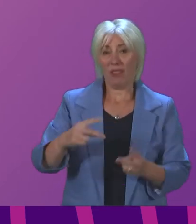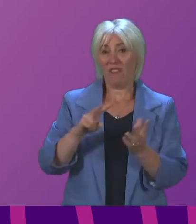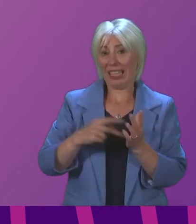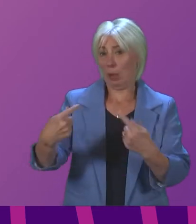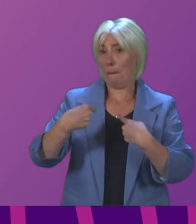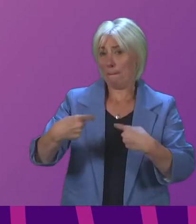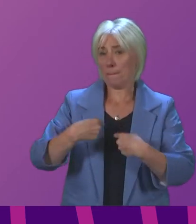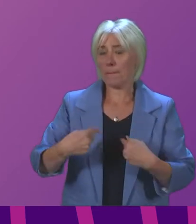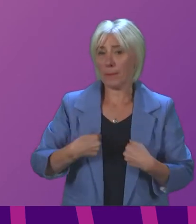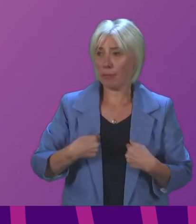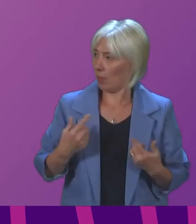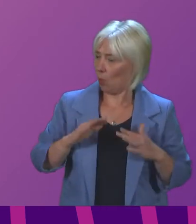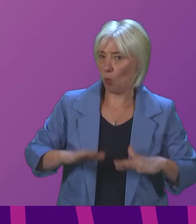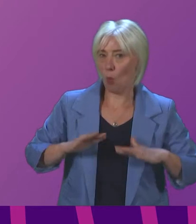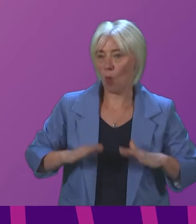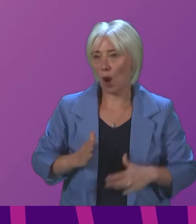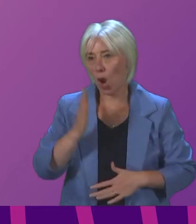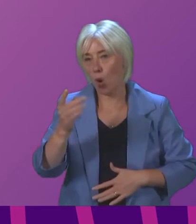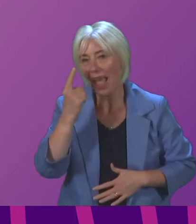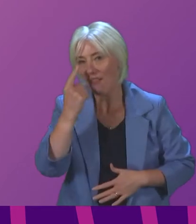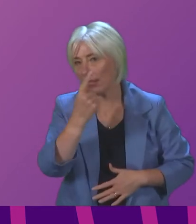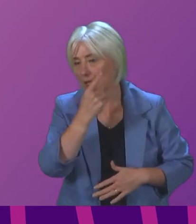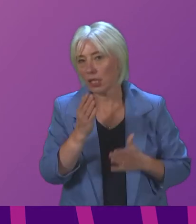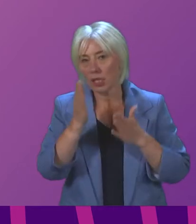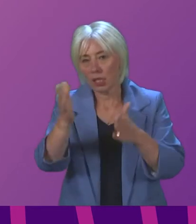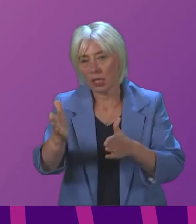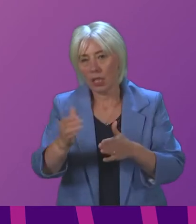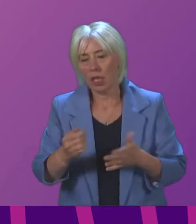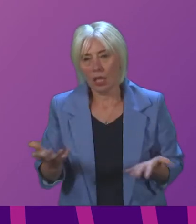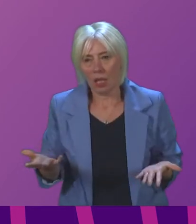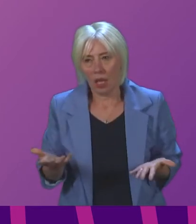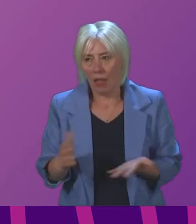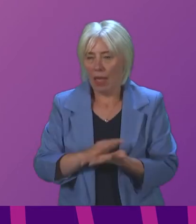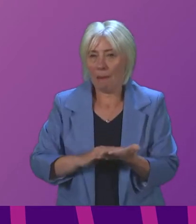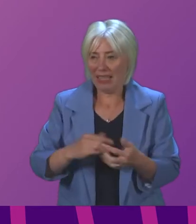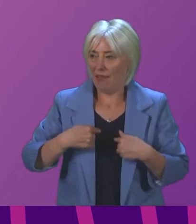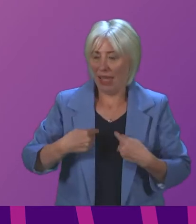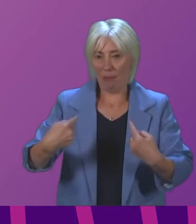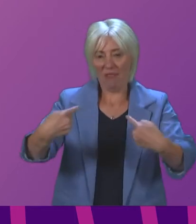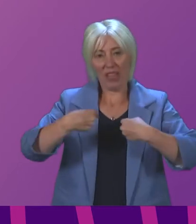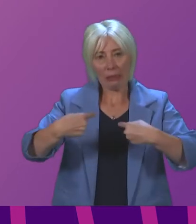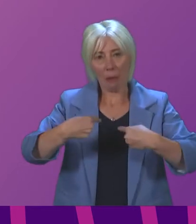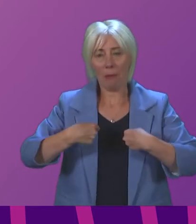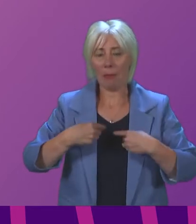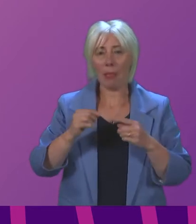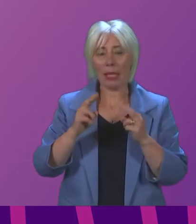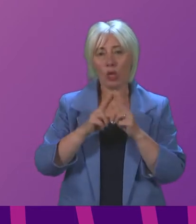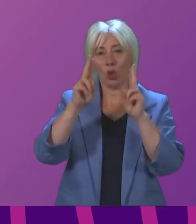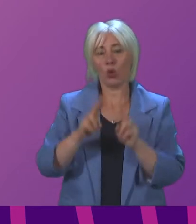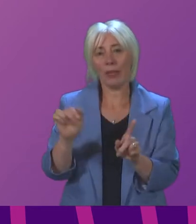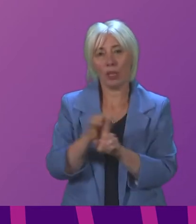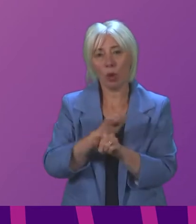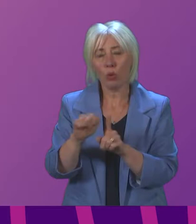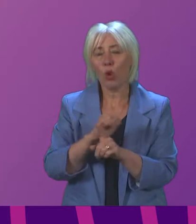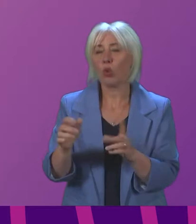waiting to give evidence as witnesses and especially what that means for those who are victims of crimes like domestic abuse or